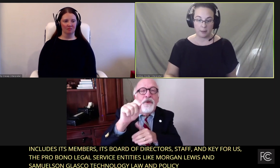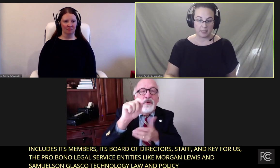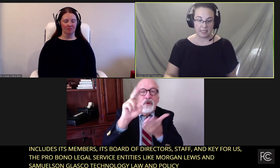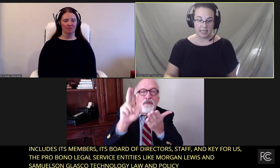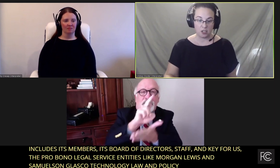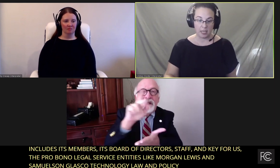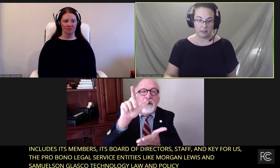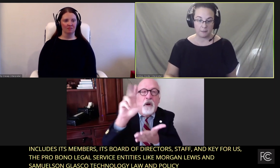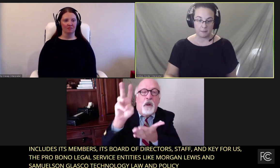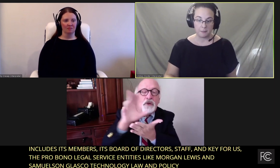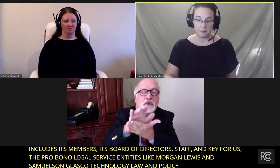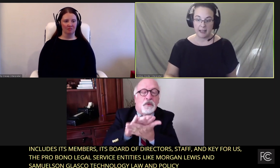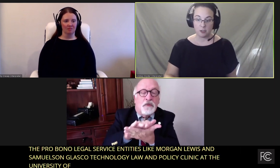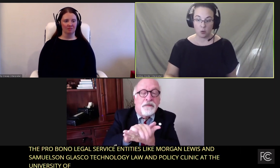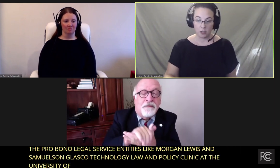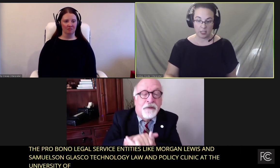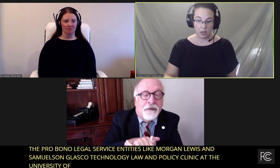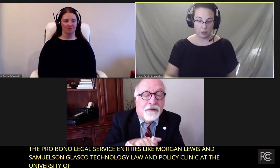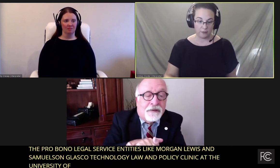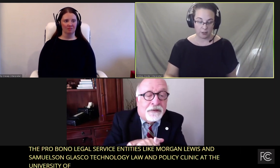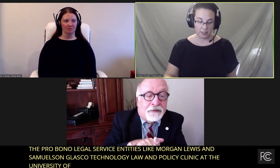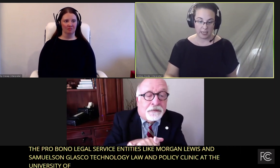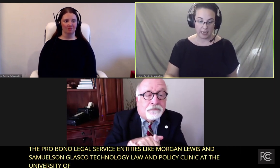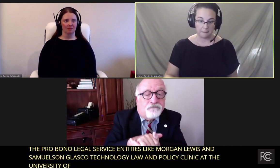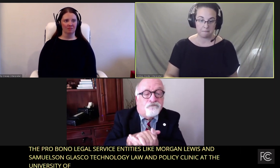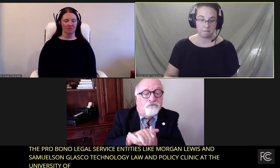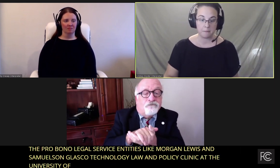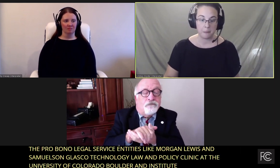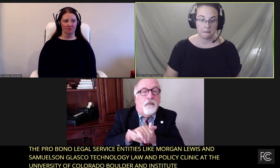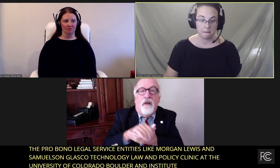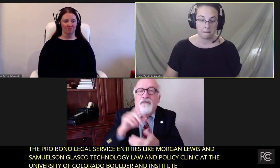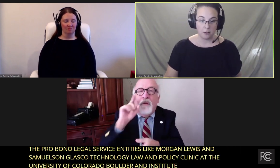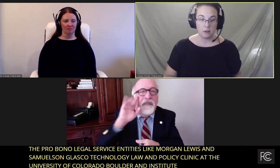Public Representation Education at Georgetown University.